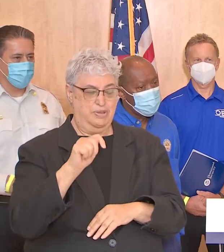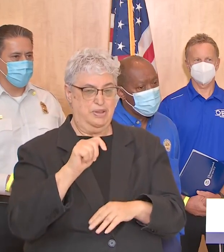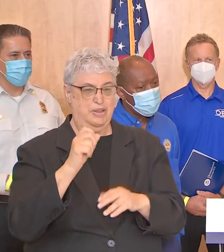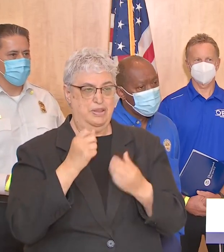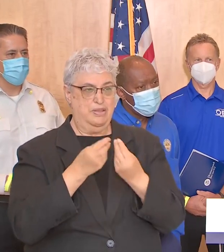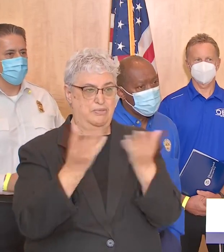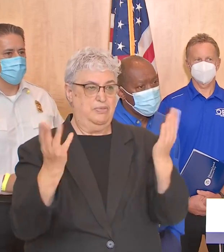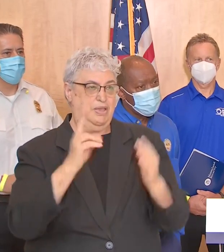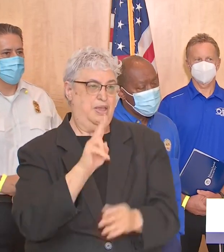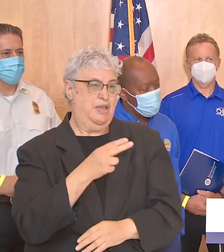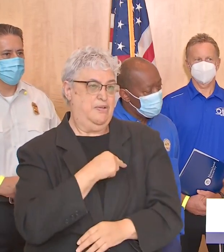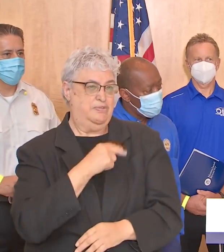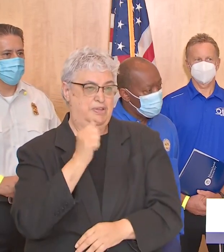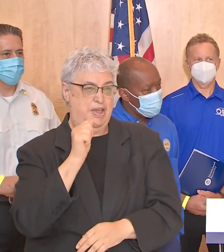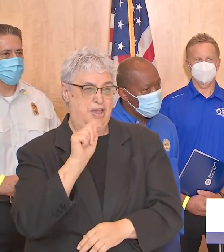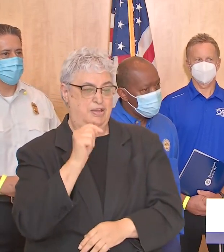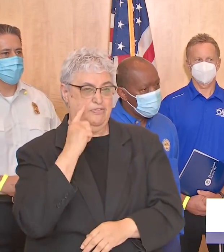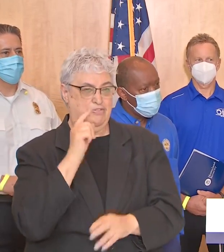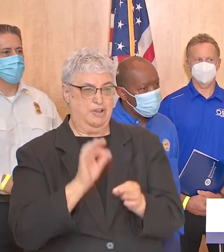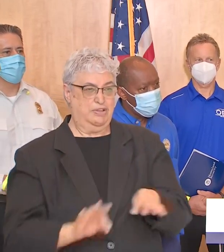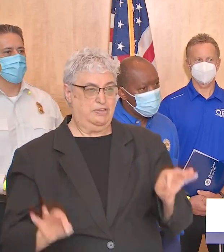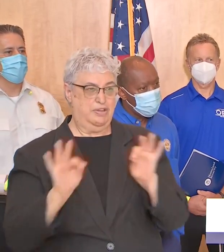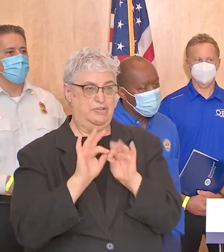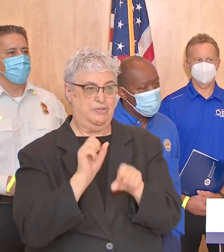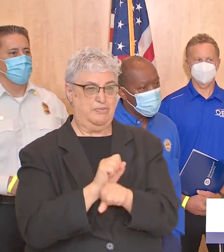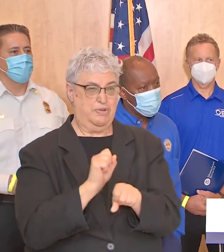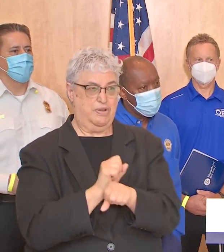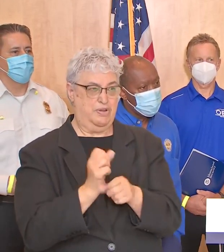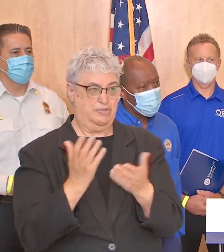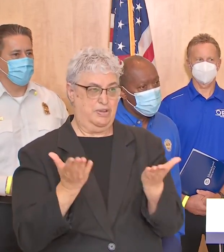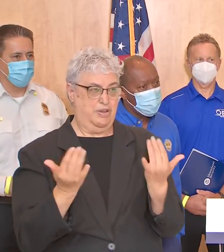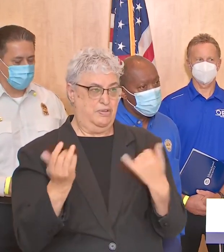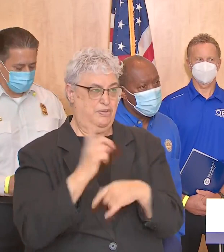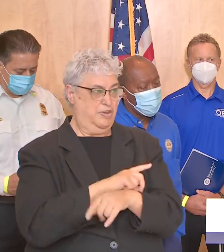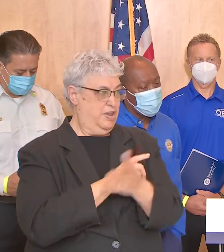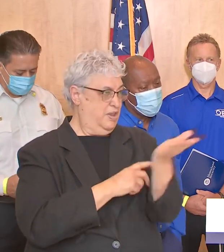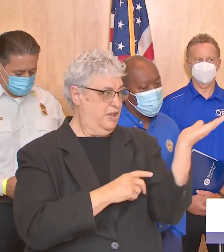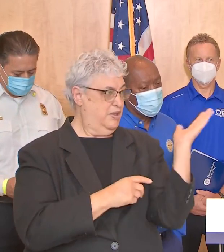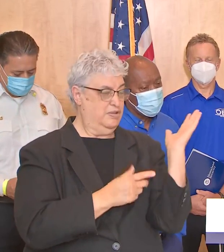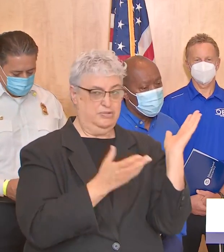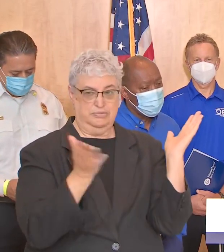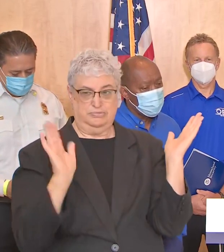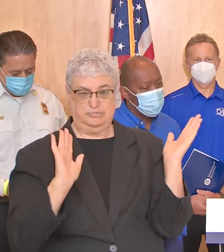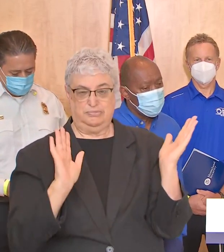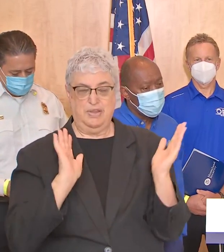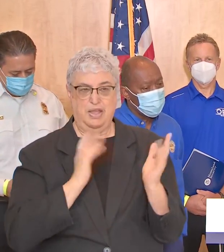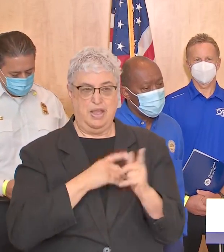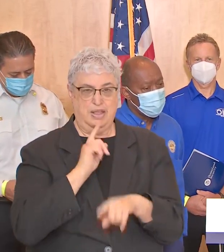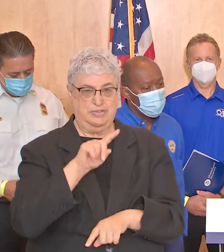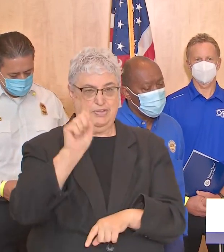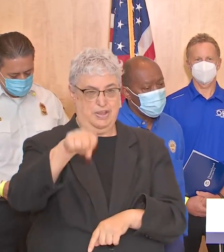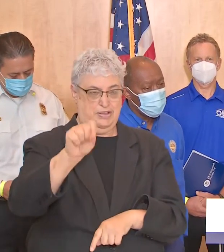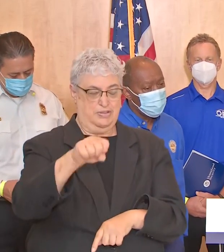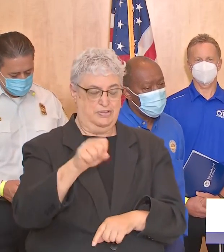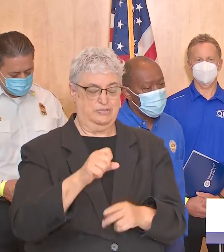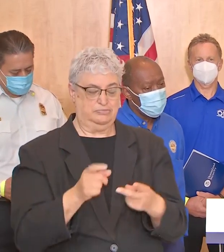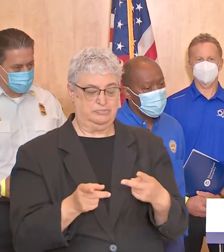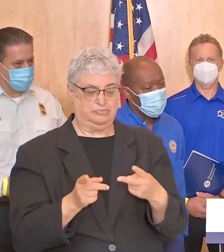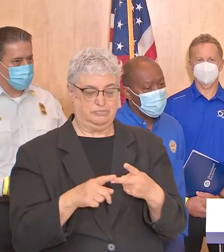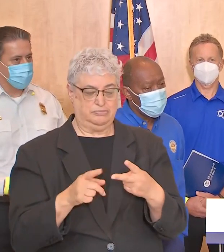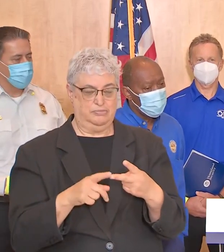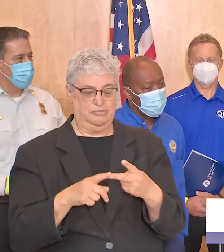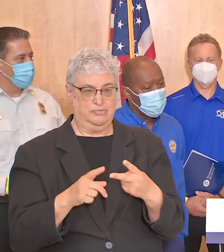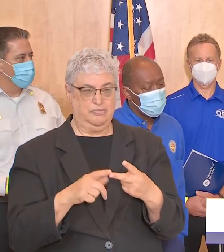passing the heroes act for the essential workers that are standing here today so um our answer to you is yes and i think the other point is